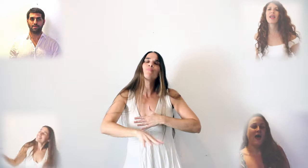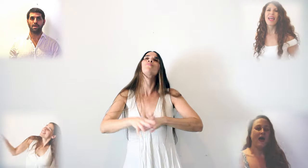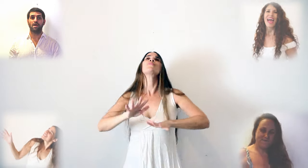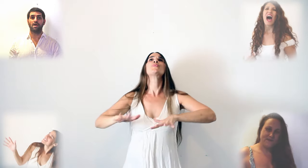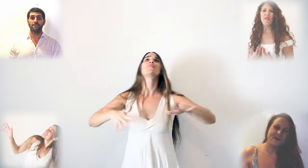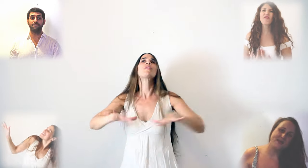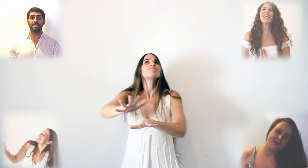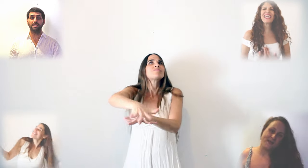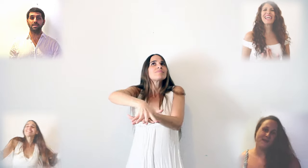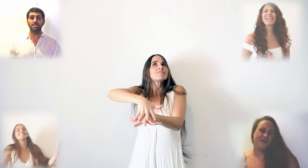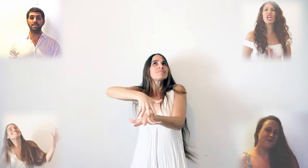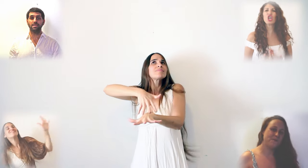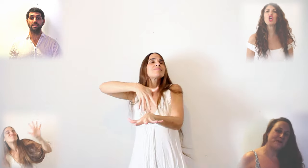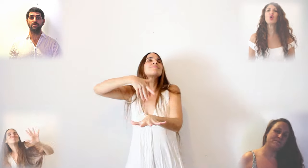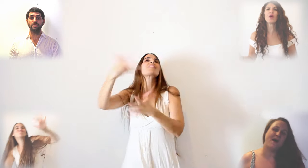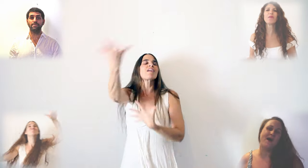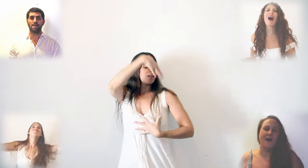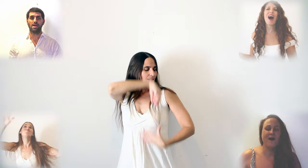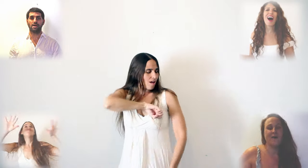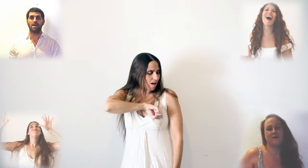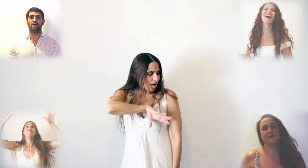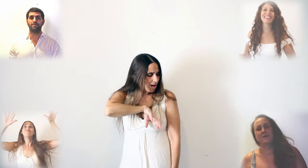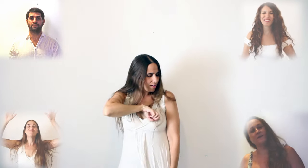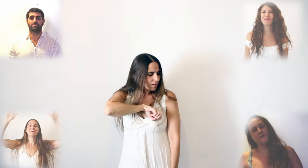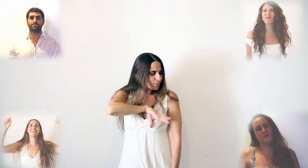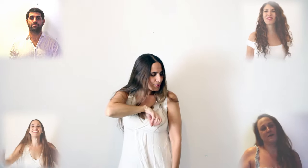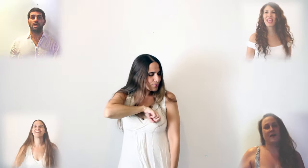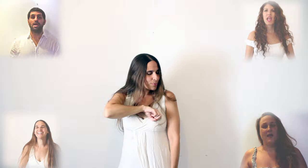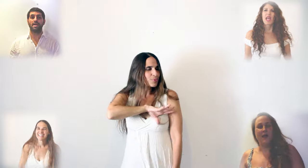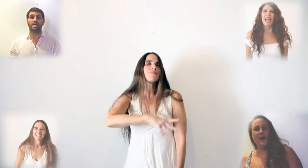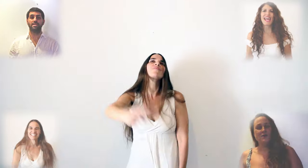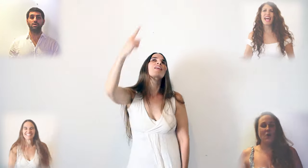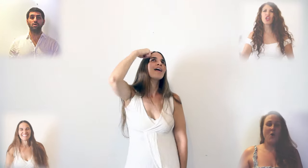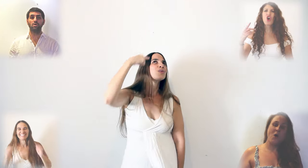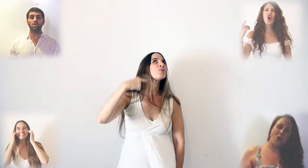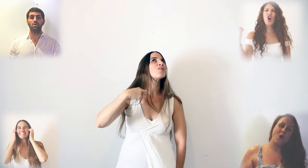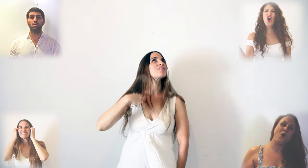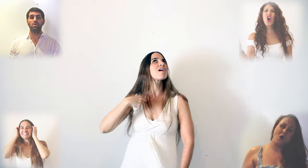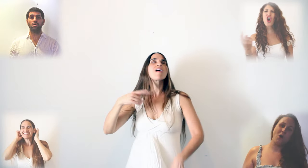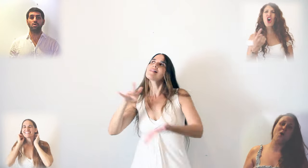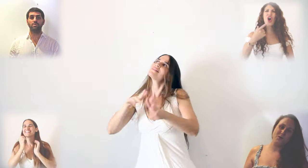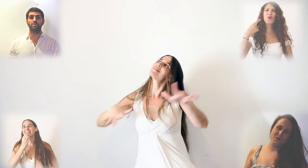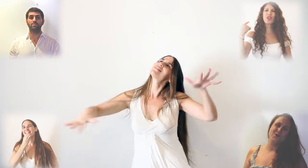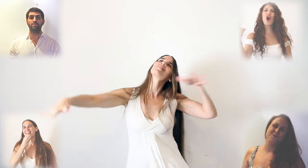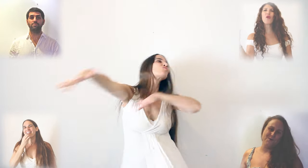I feel you in my heart And I know